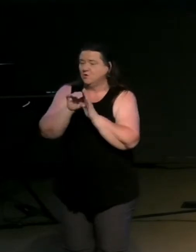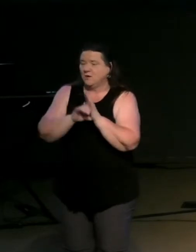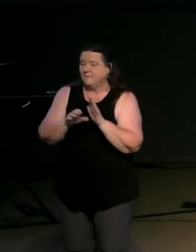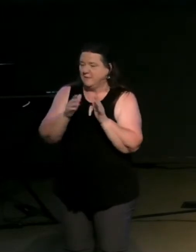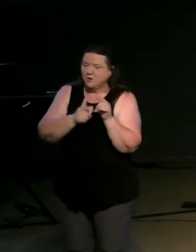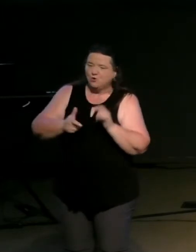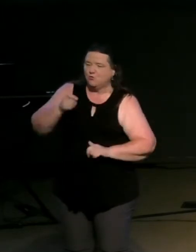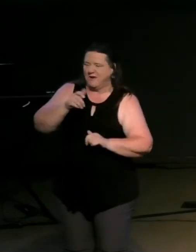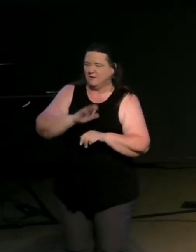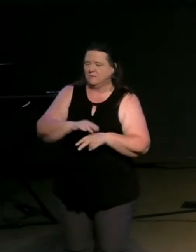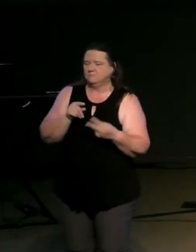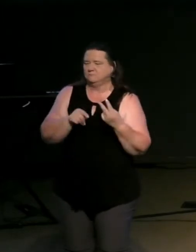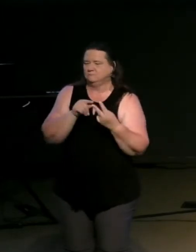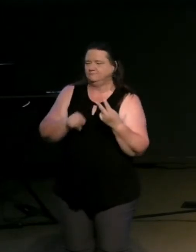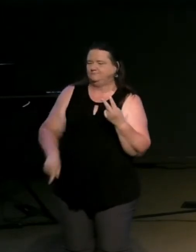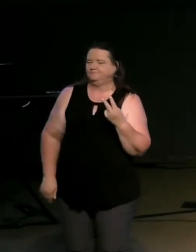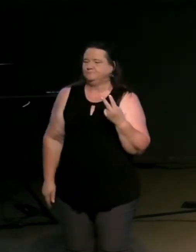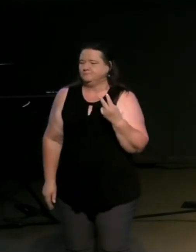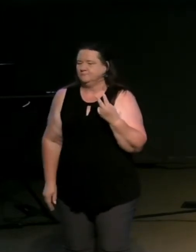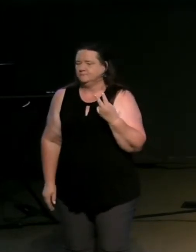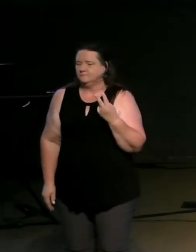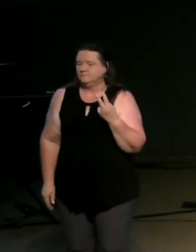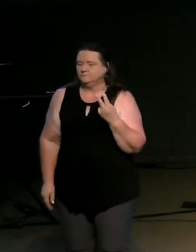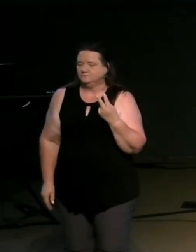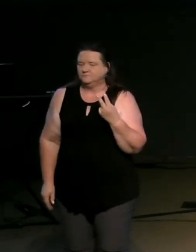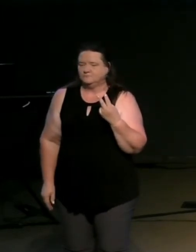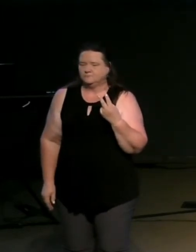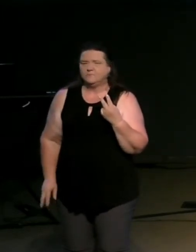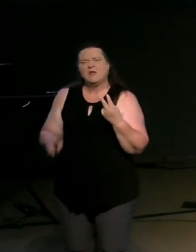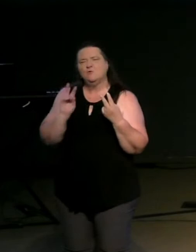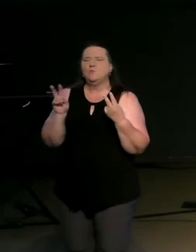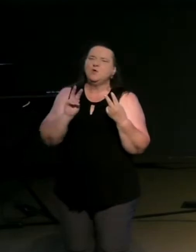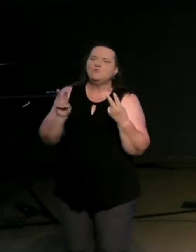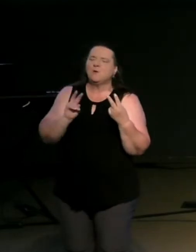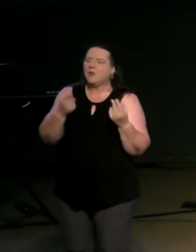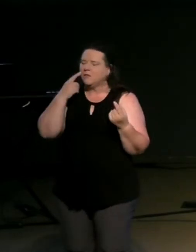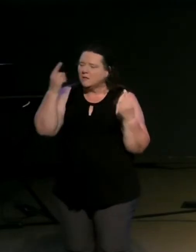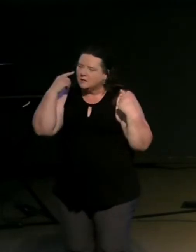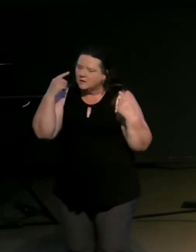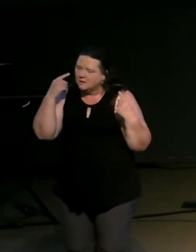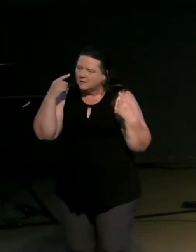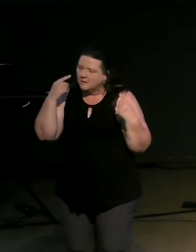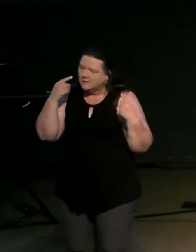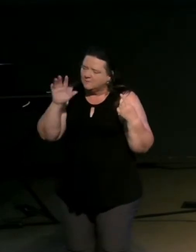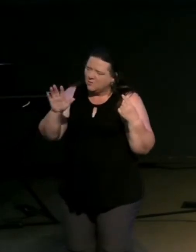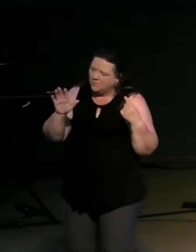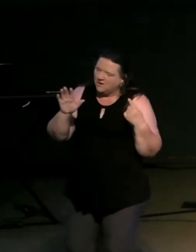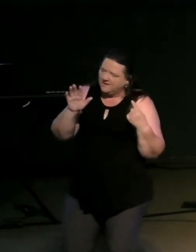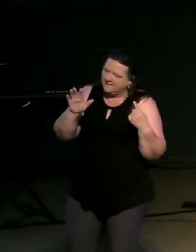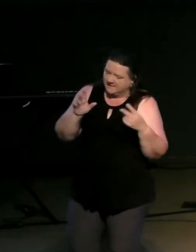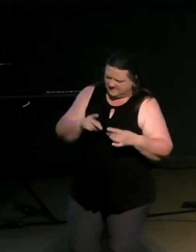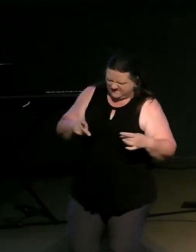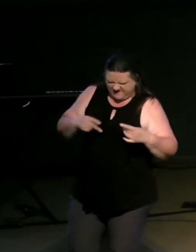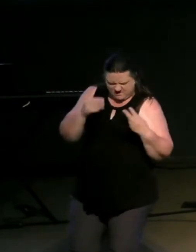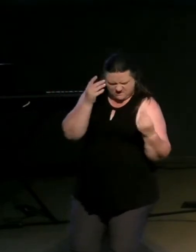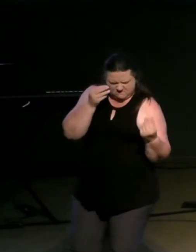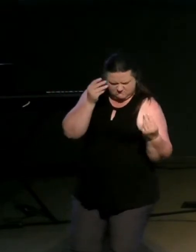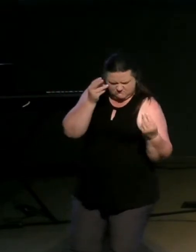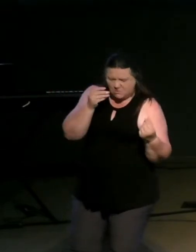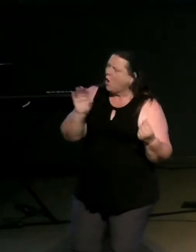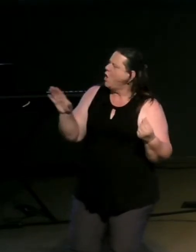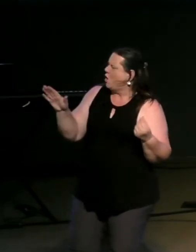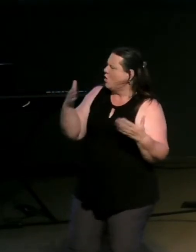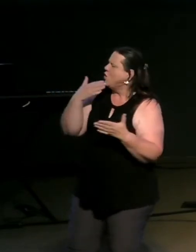greater than these we read on here as the pharisee is is is working through that well said teacher